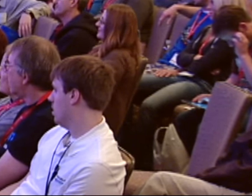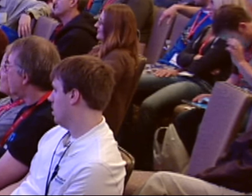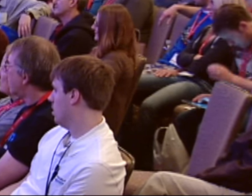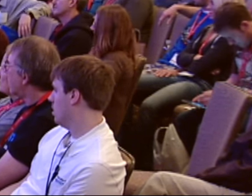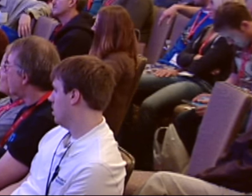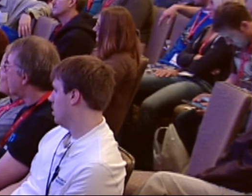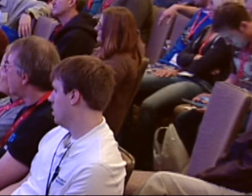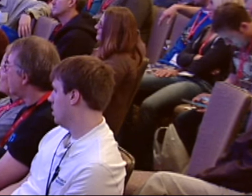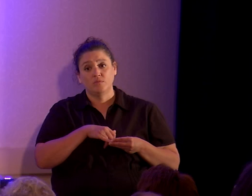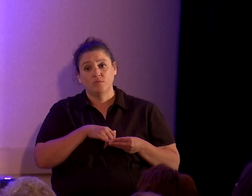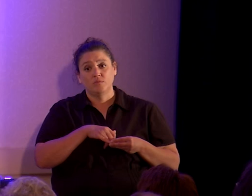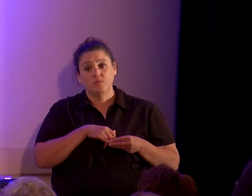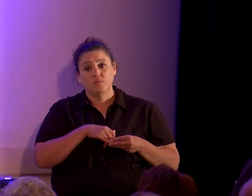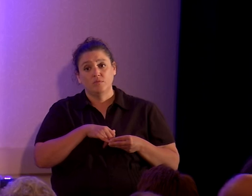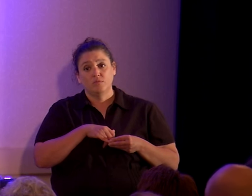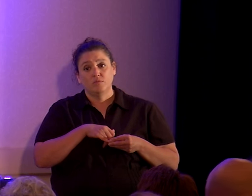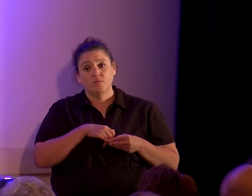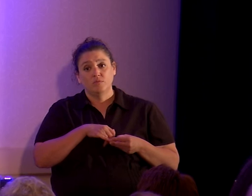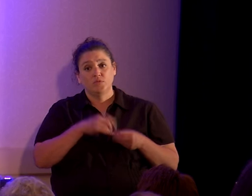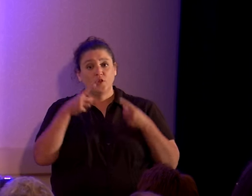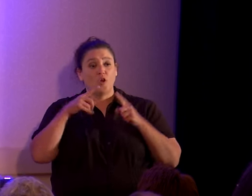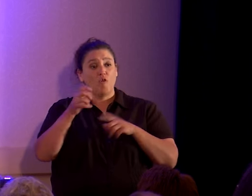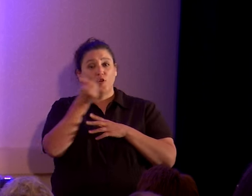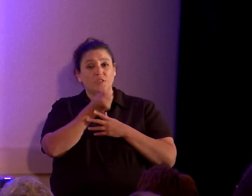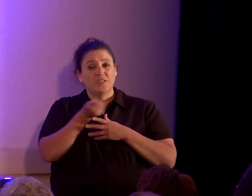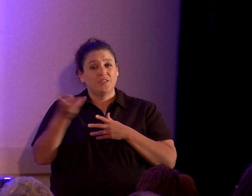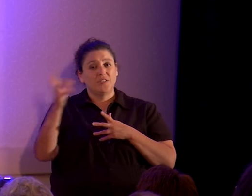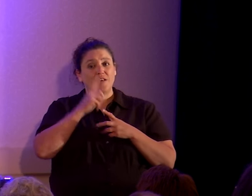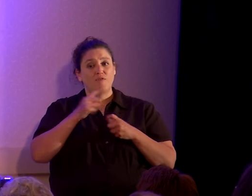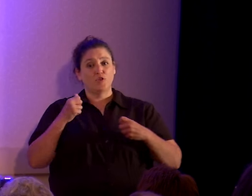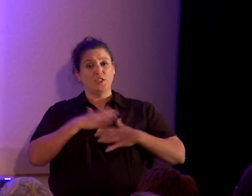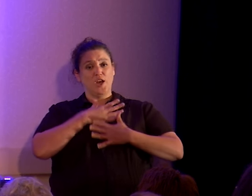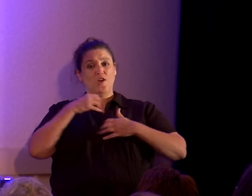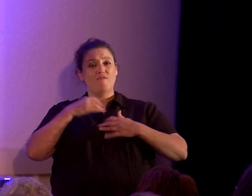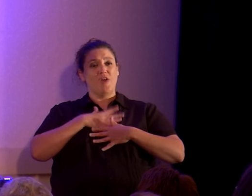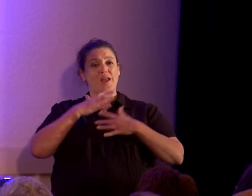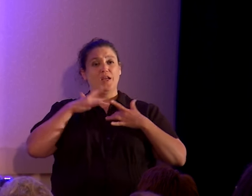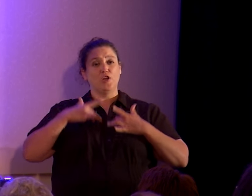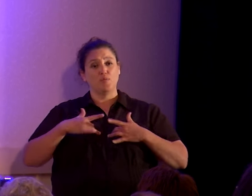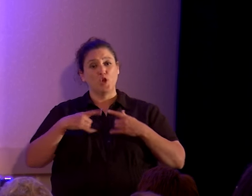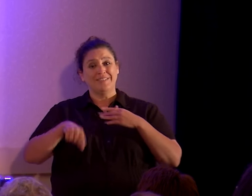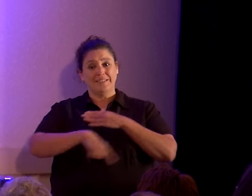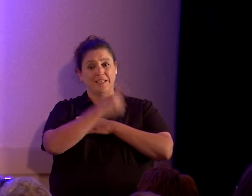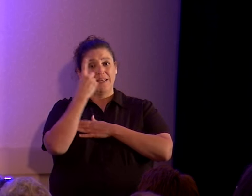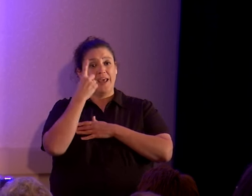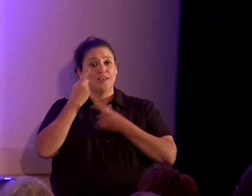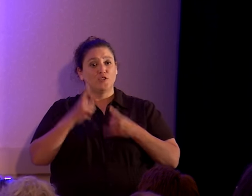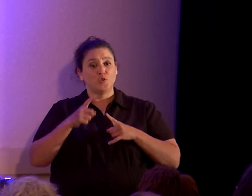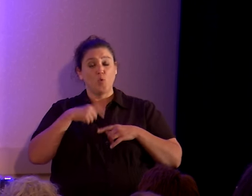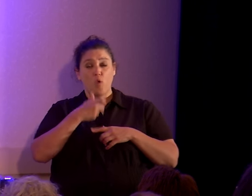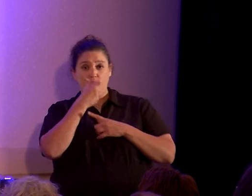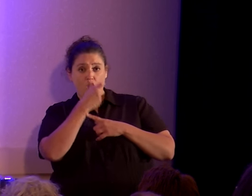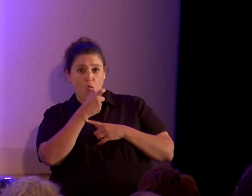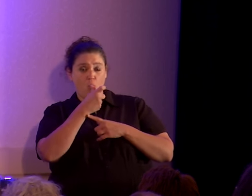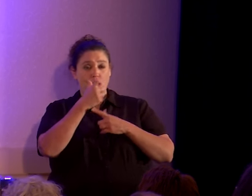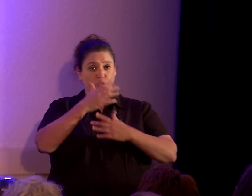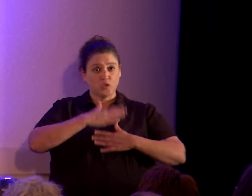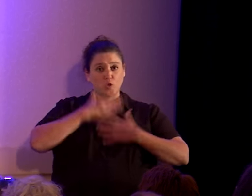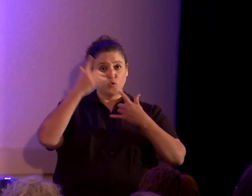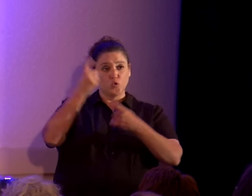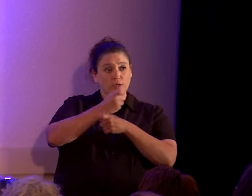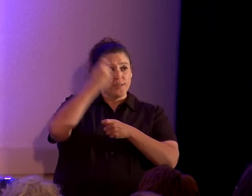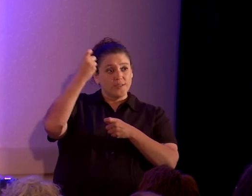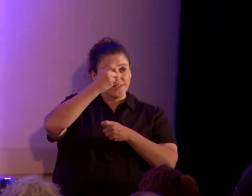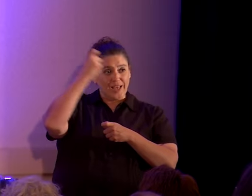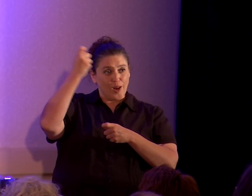I've the course of several terrifying and depressing days in that church where I watched joyous celebration of willful ignorance